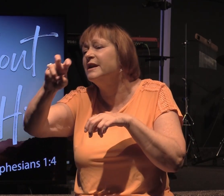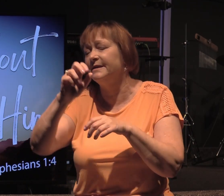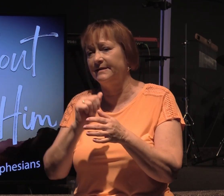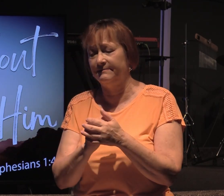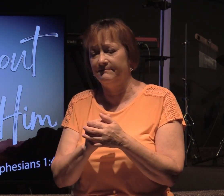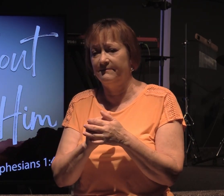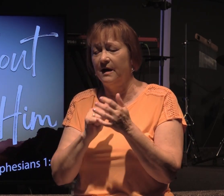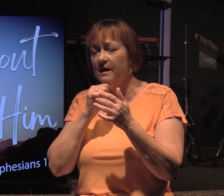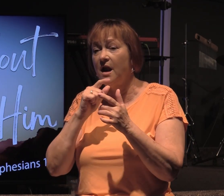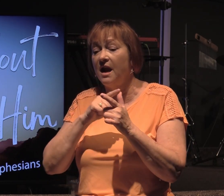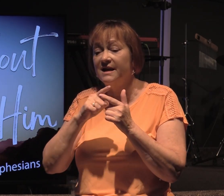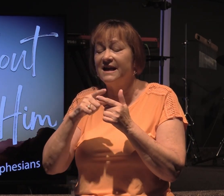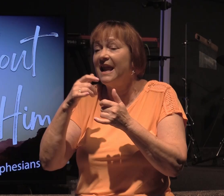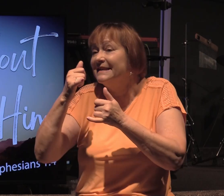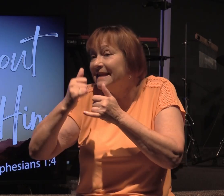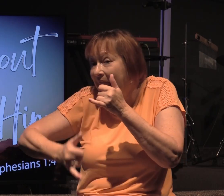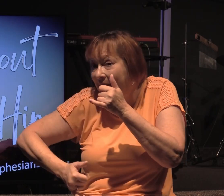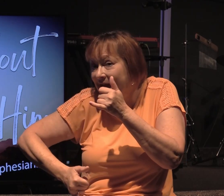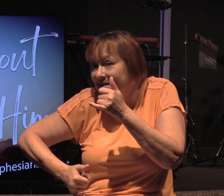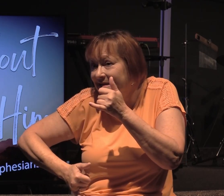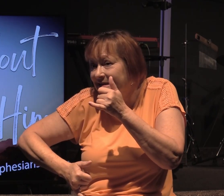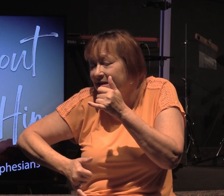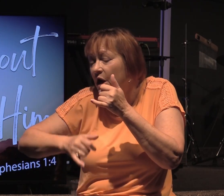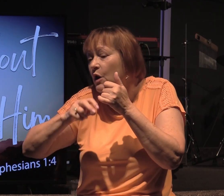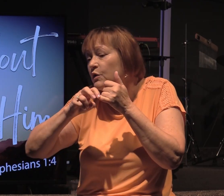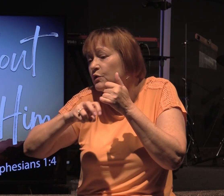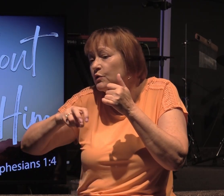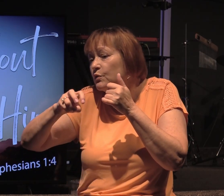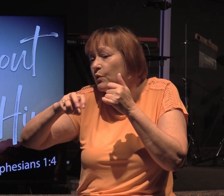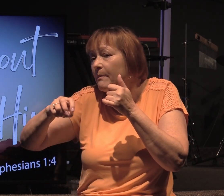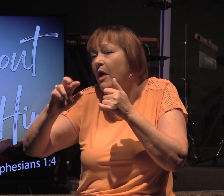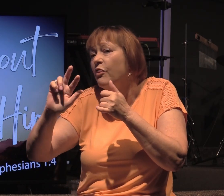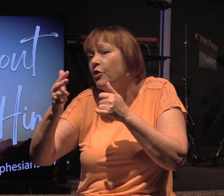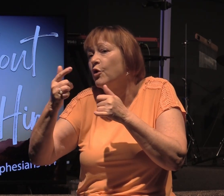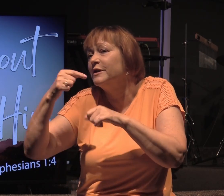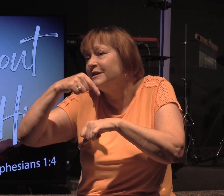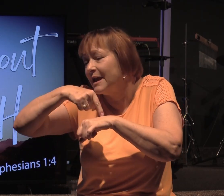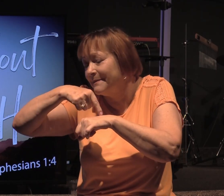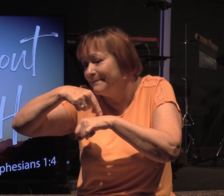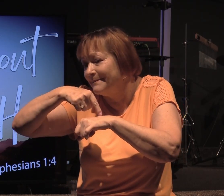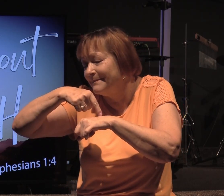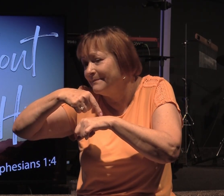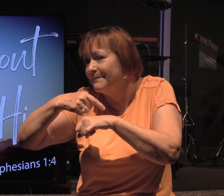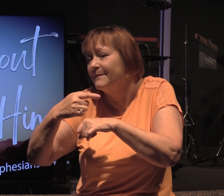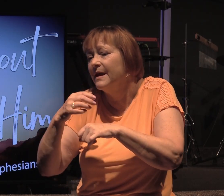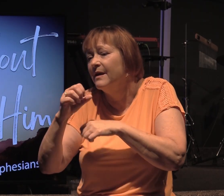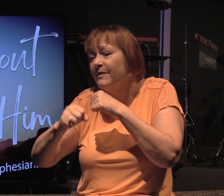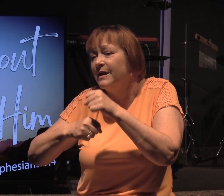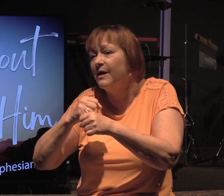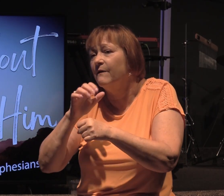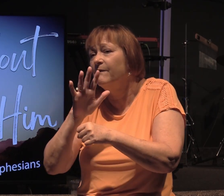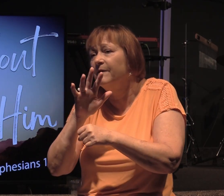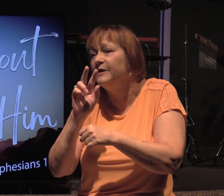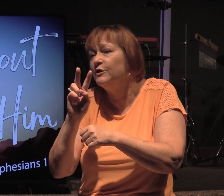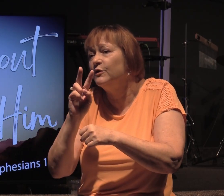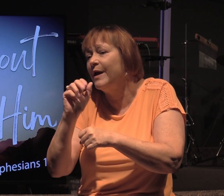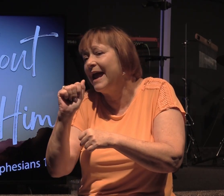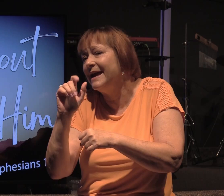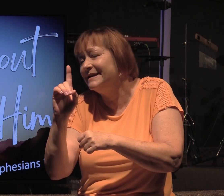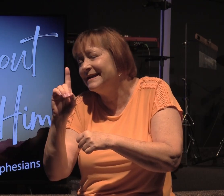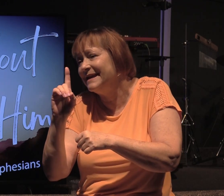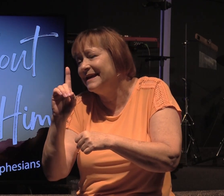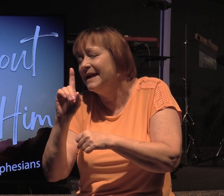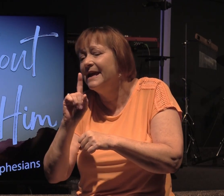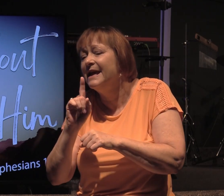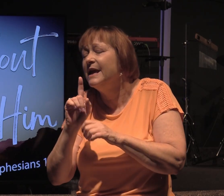And it wasn't until his last trip, his third trip, in the year 52 A.D. that he